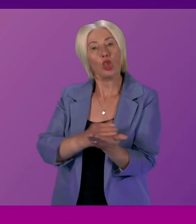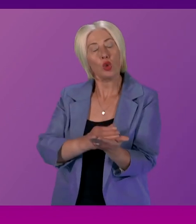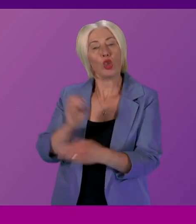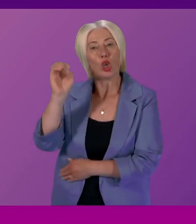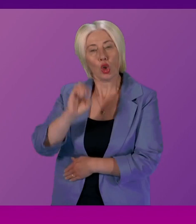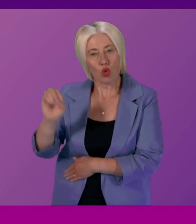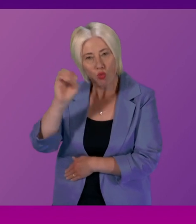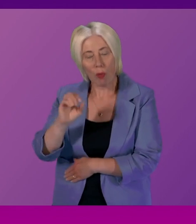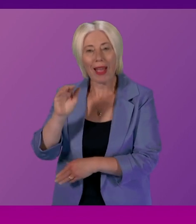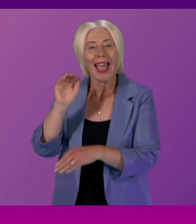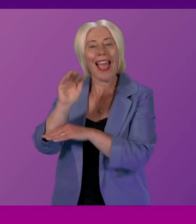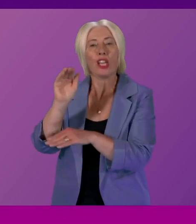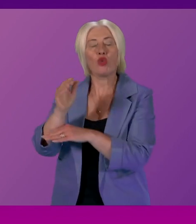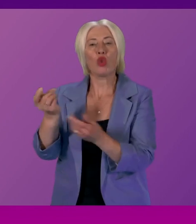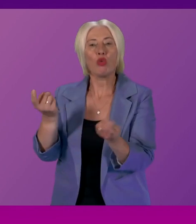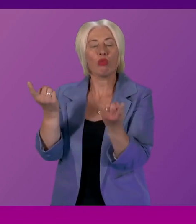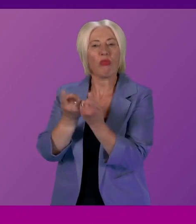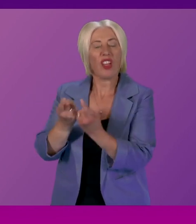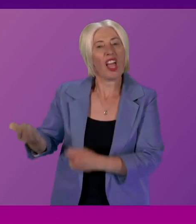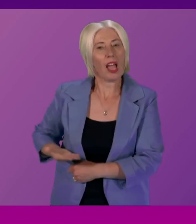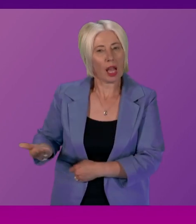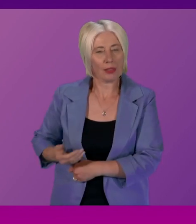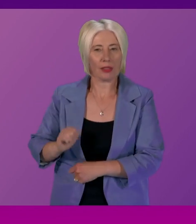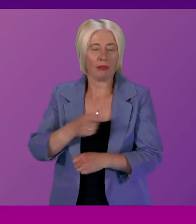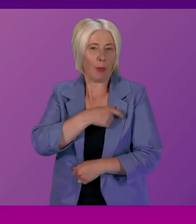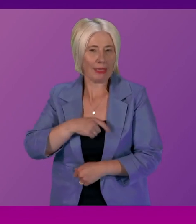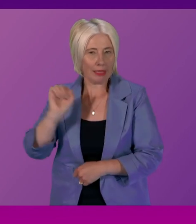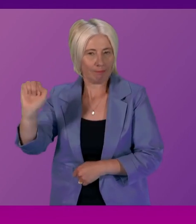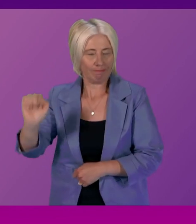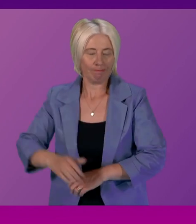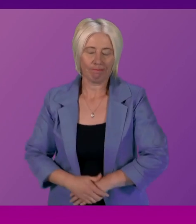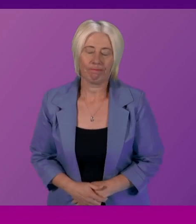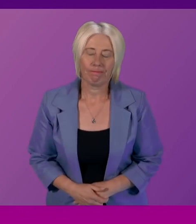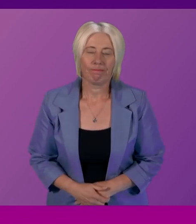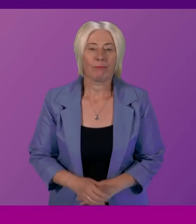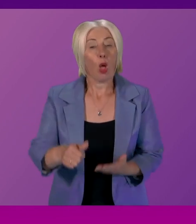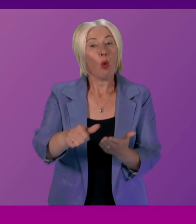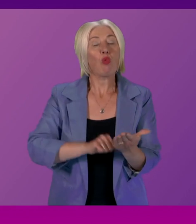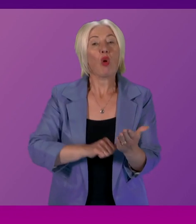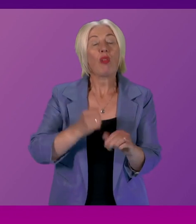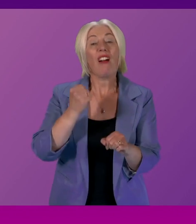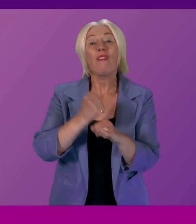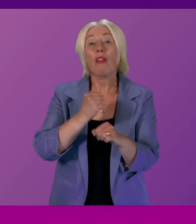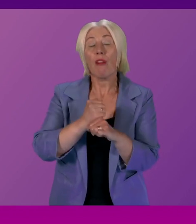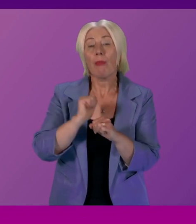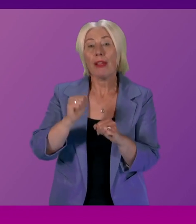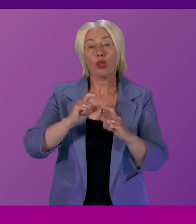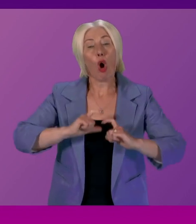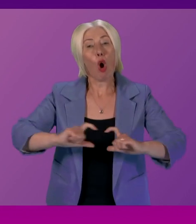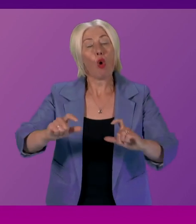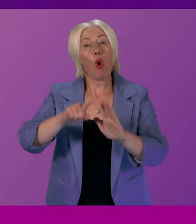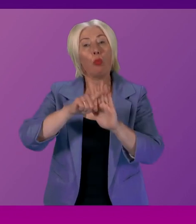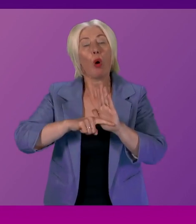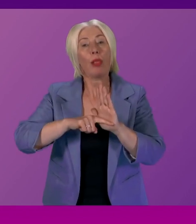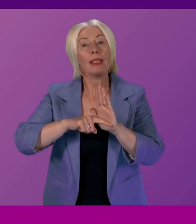affairs and culture committee thank you convener good afternoon first minister the programme for government includes an ongoing policy commitment